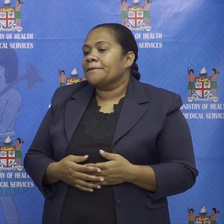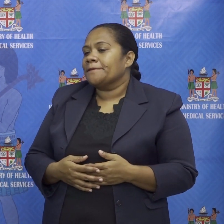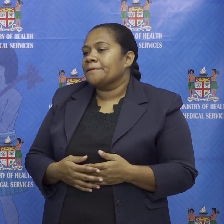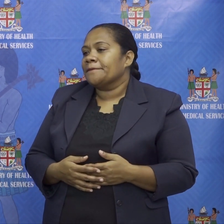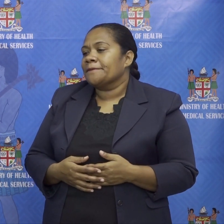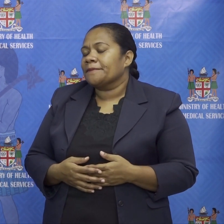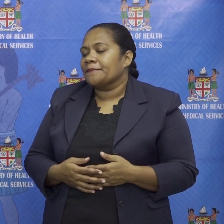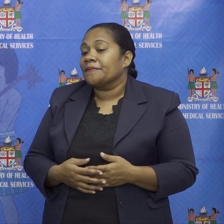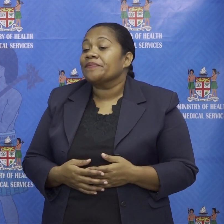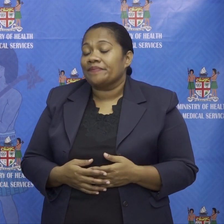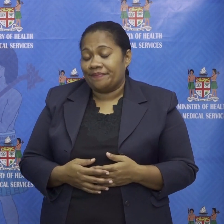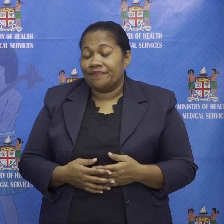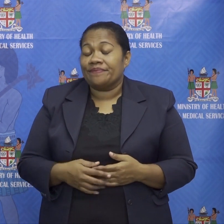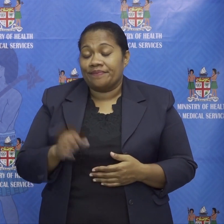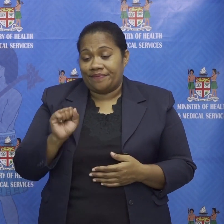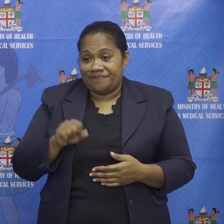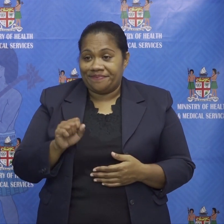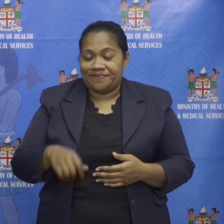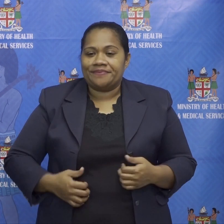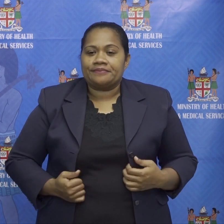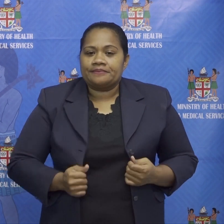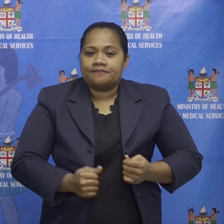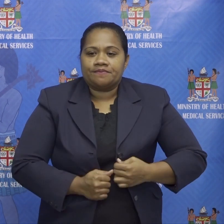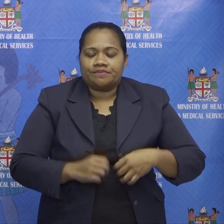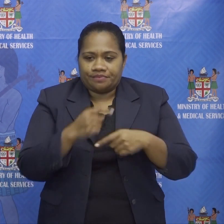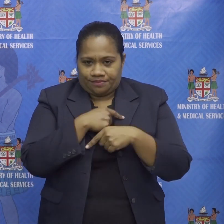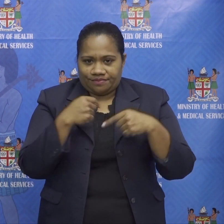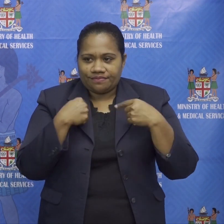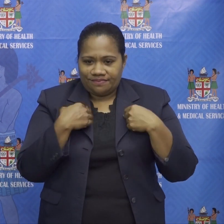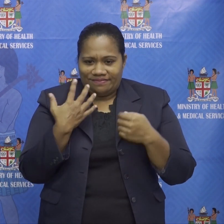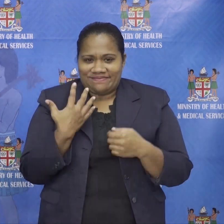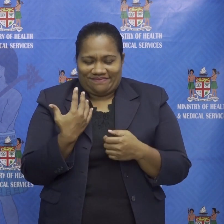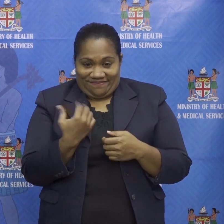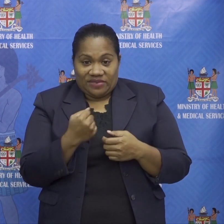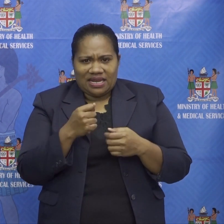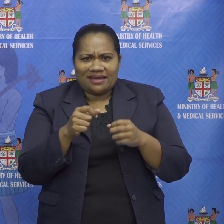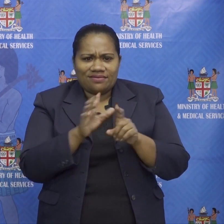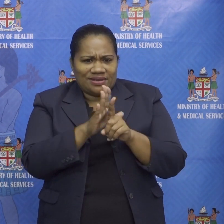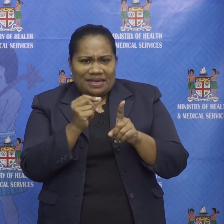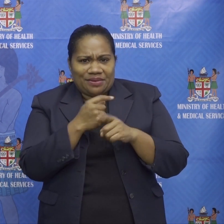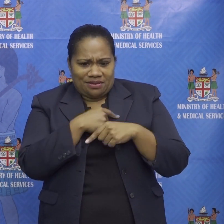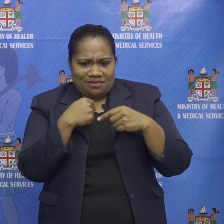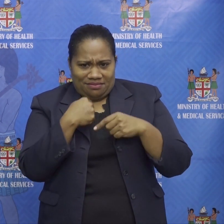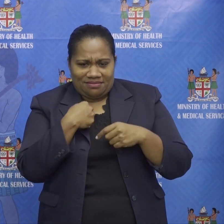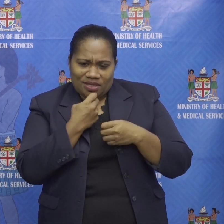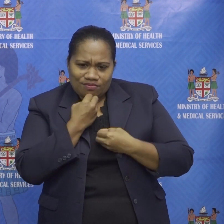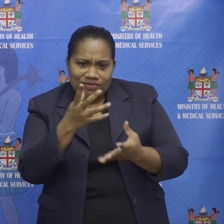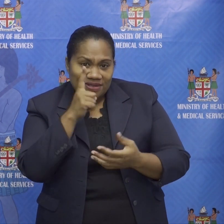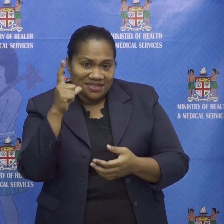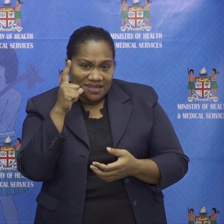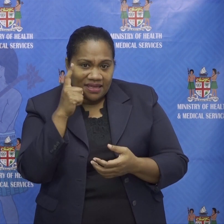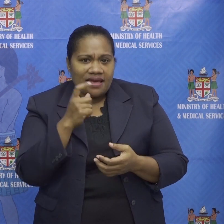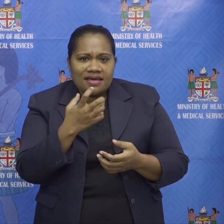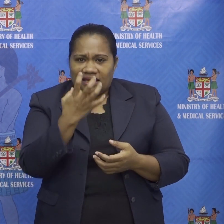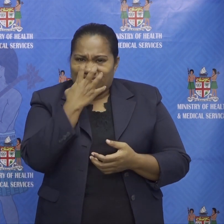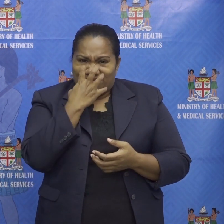yeah we have reserved capacity as i mentioned the example i gave was the fact that we had ventilators that are in reserve waiting to